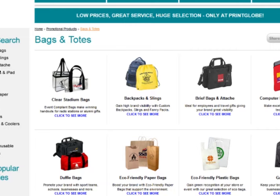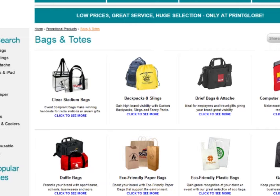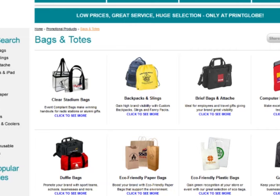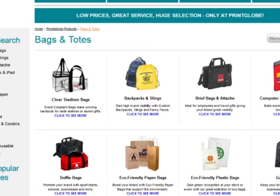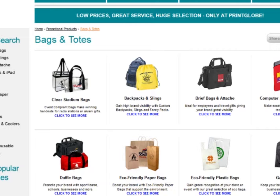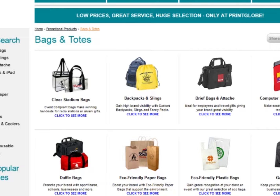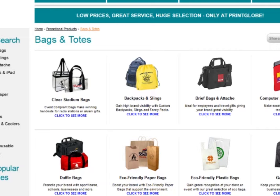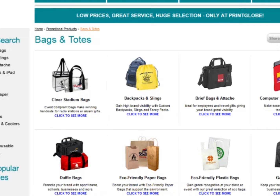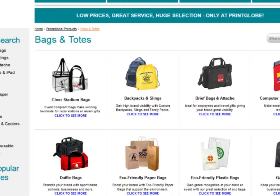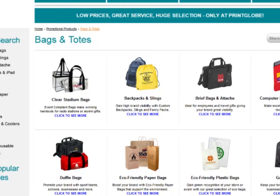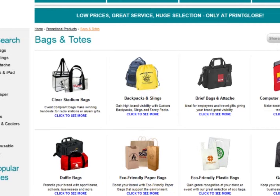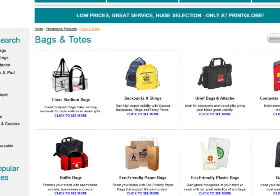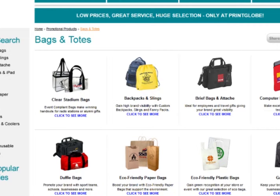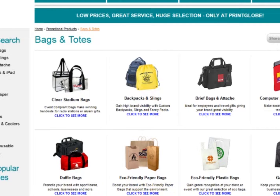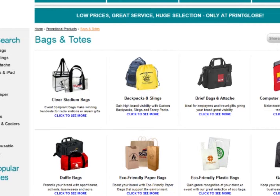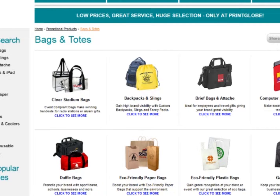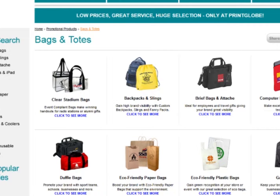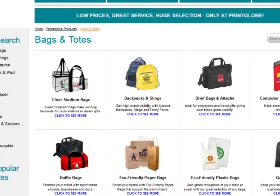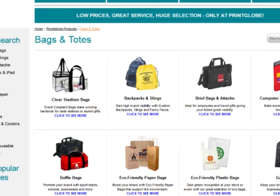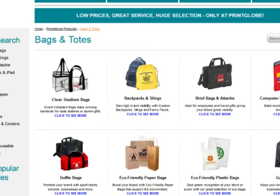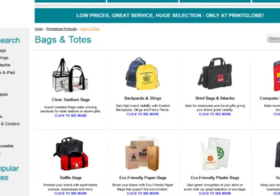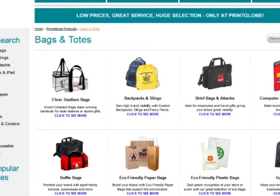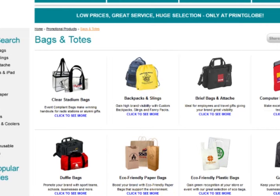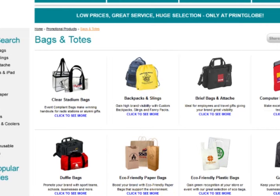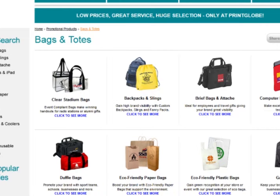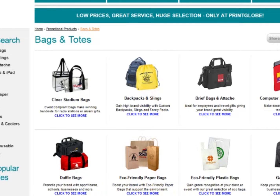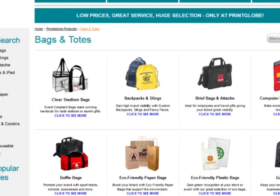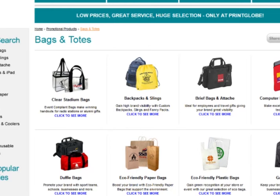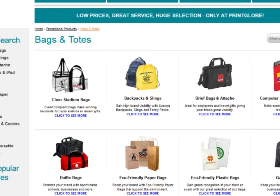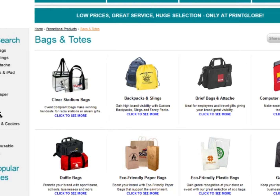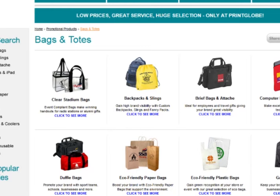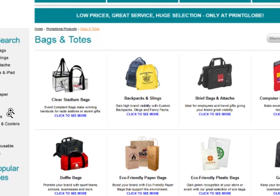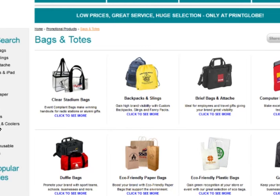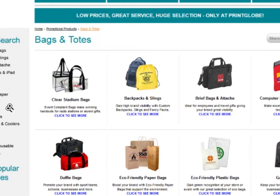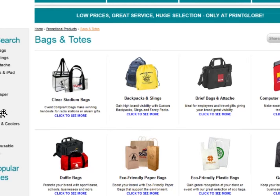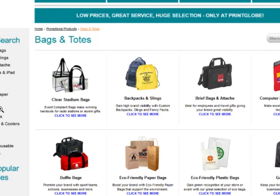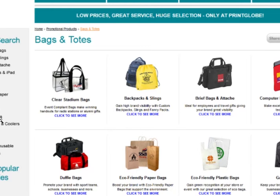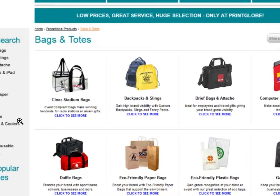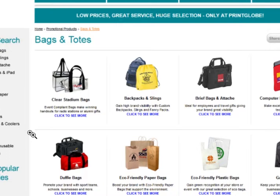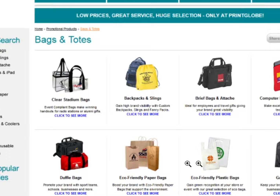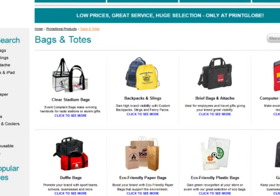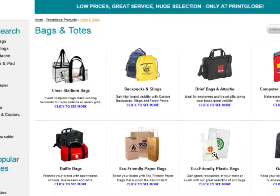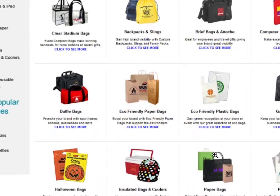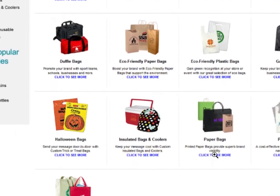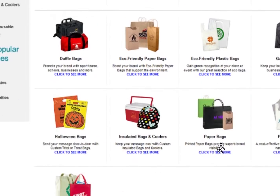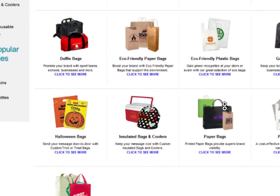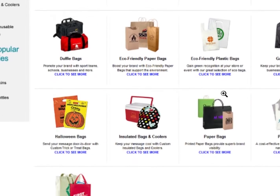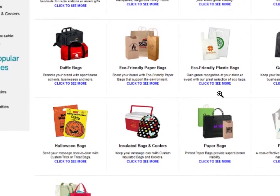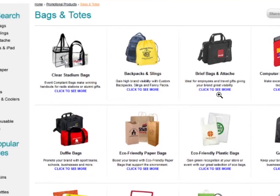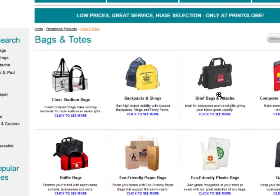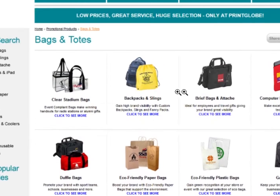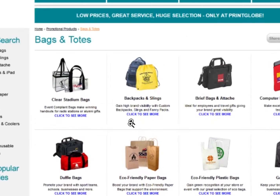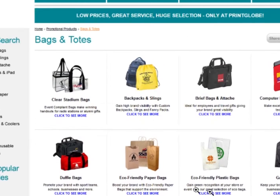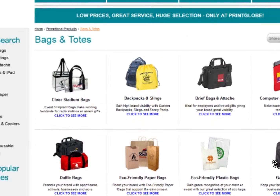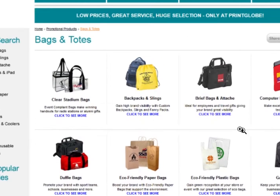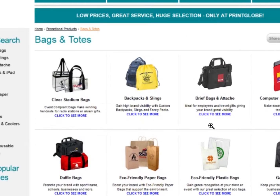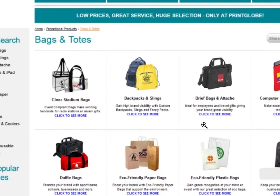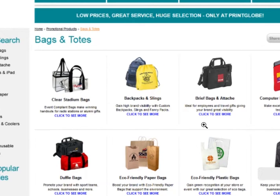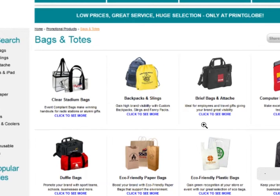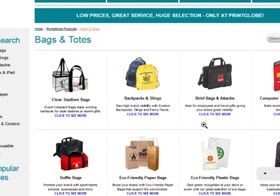opportunity or the option to just skip and choose search for something specific they are looking for and also shows them the product now